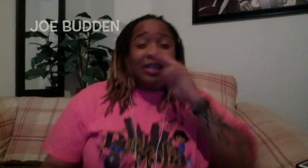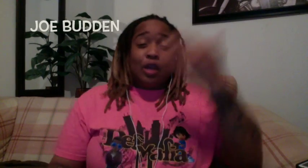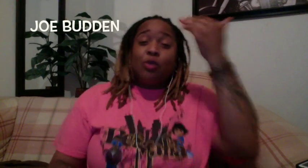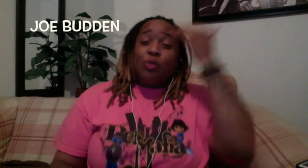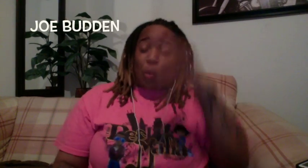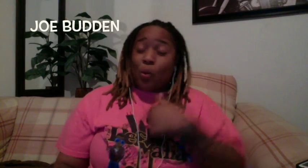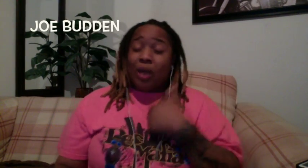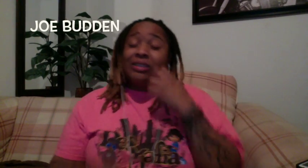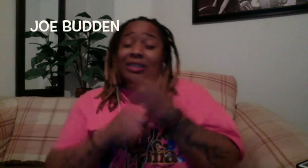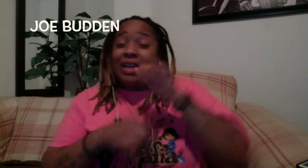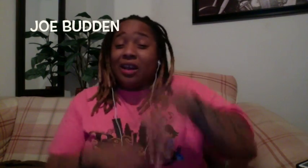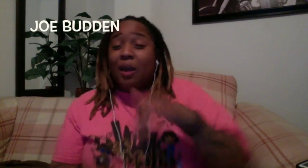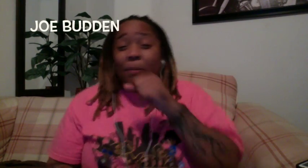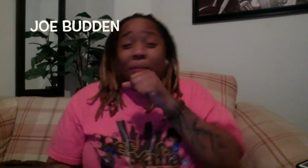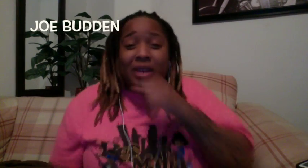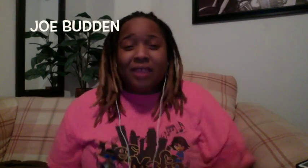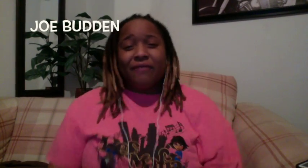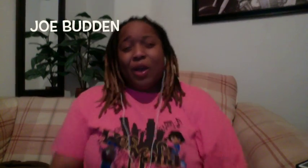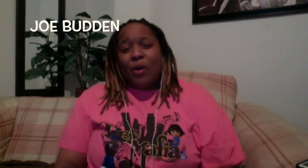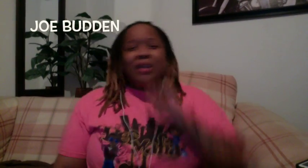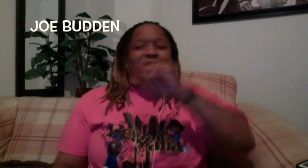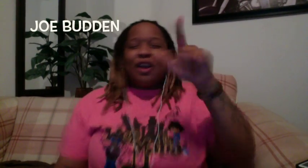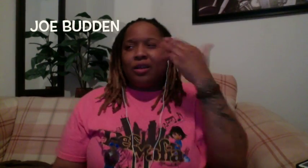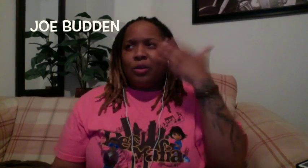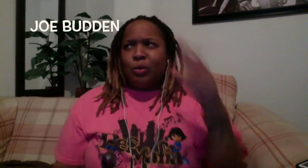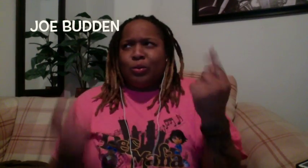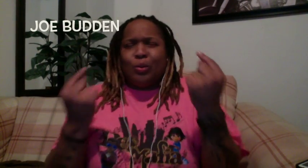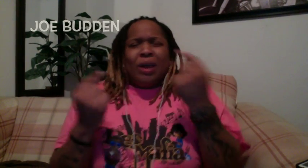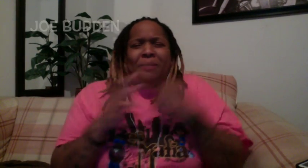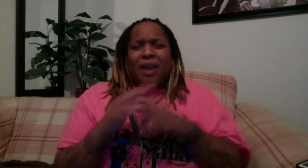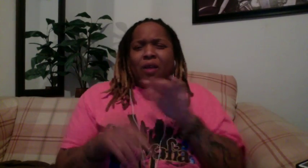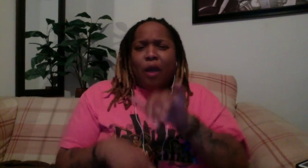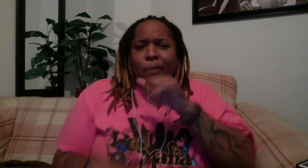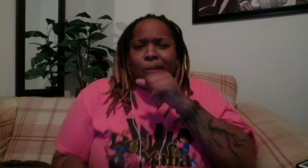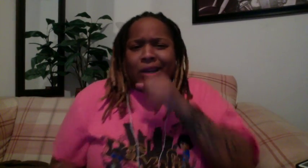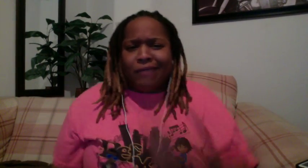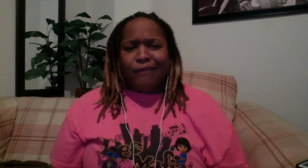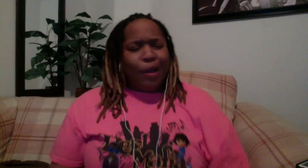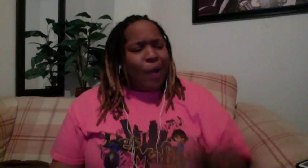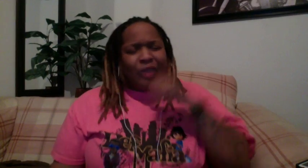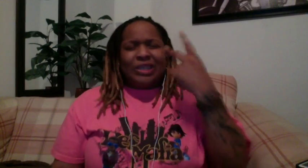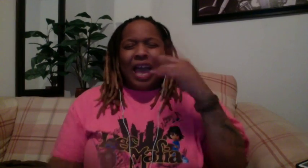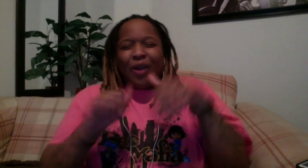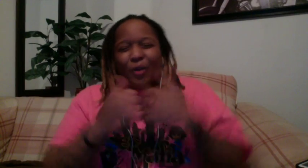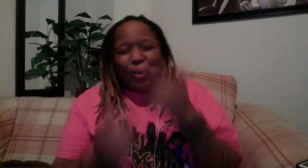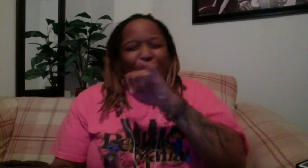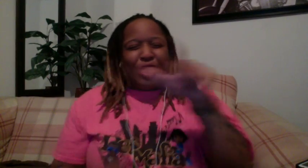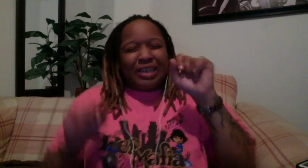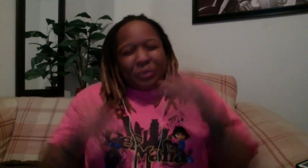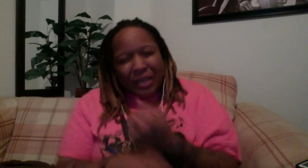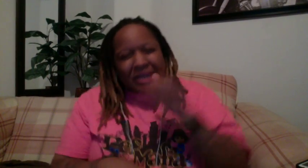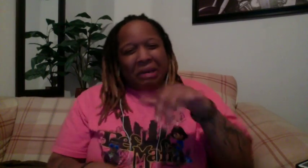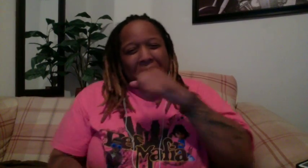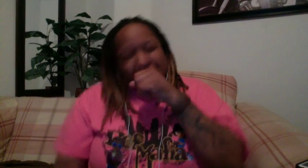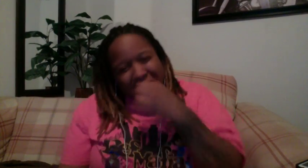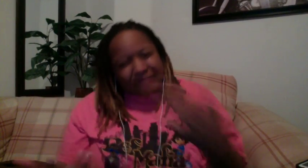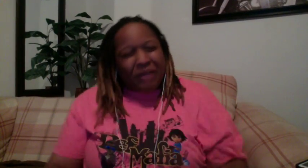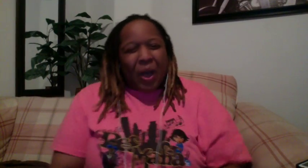Niggas know I get it in on that microphone Y'all know where to begin on that microphone I don't see how y'all can win on that microphone